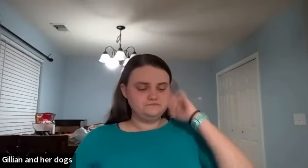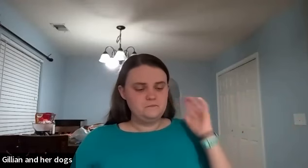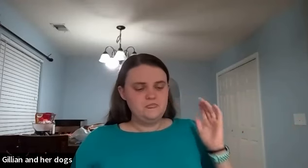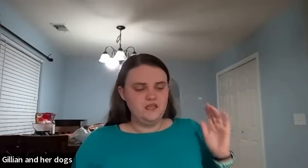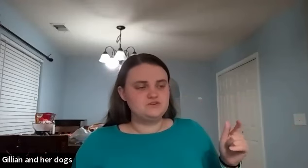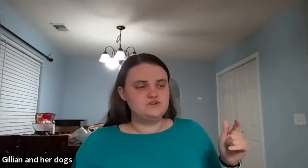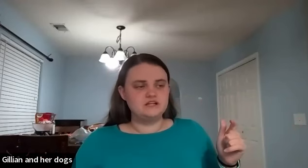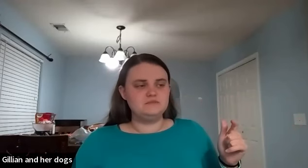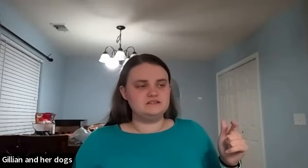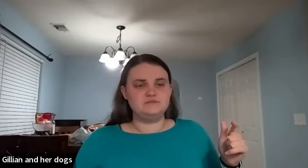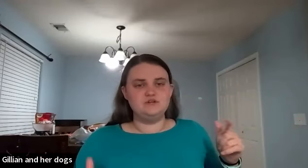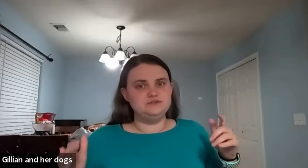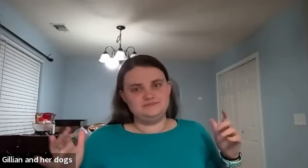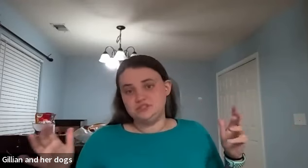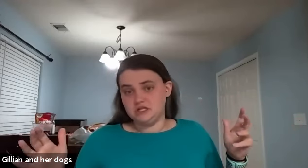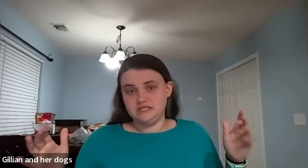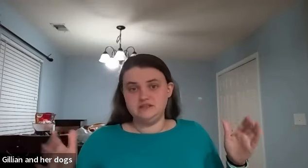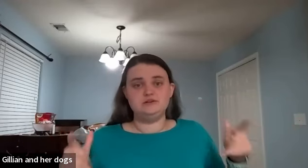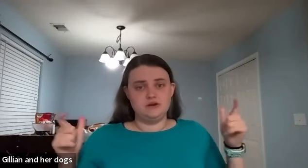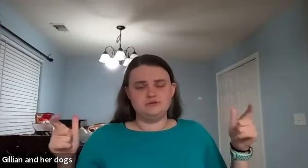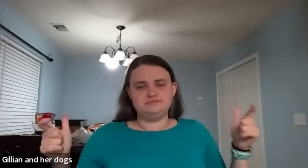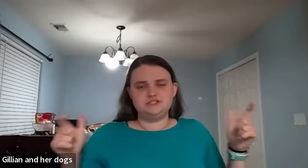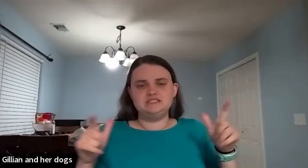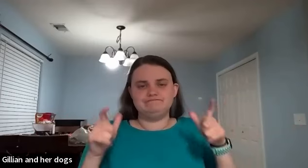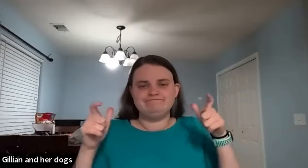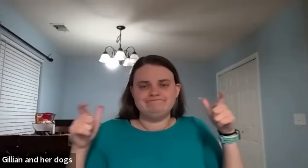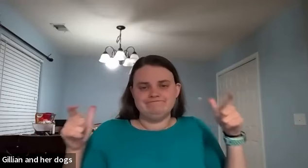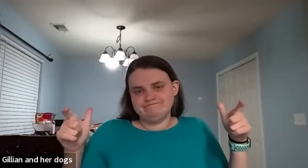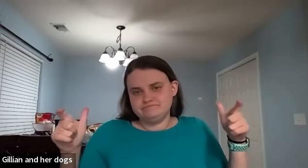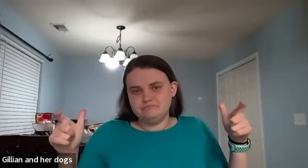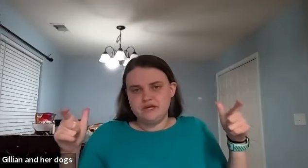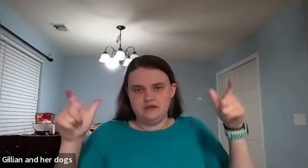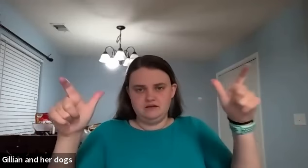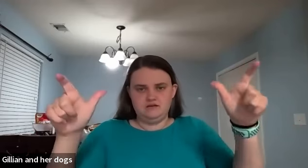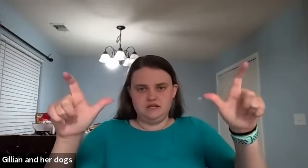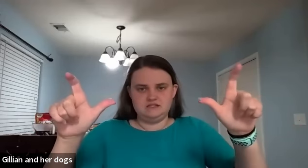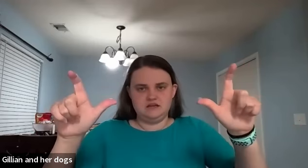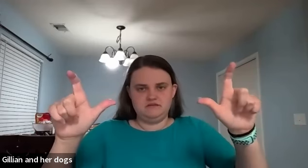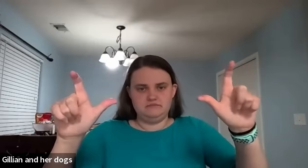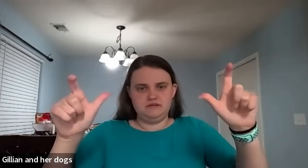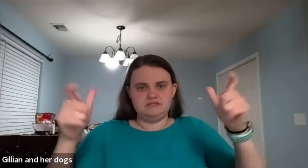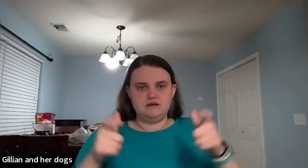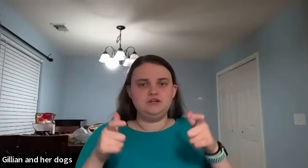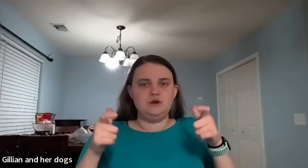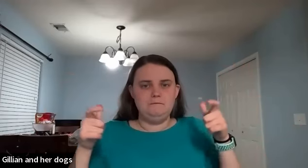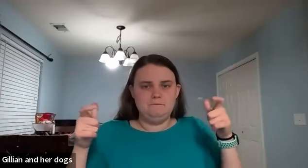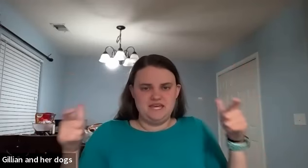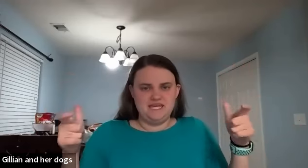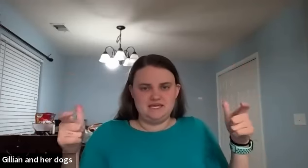so maybe you're talking about someone who's chunky you'd go she's big and it's kind of the bent l and you go big